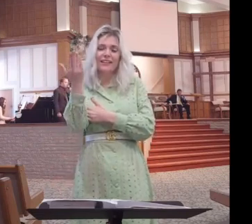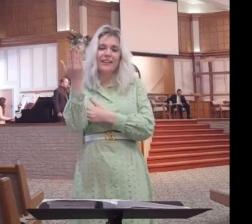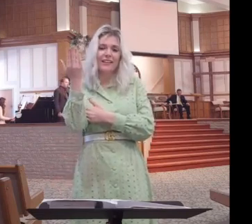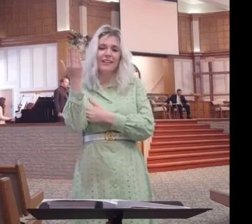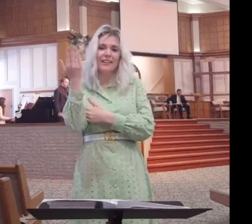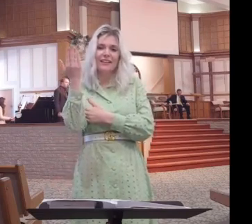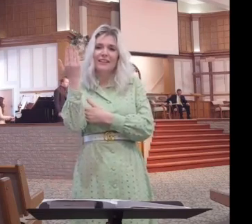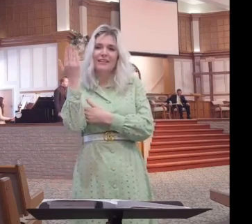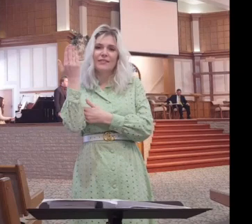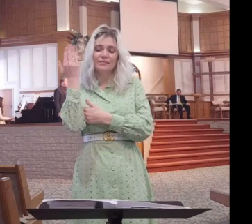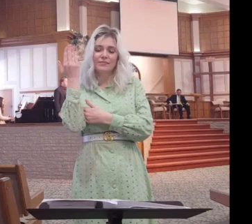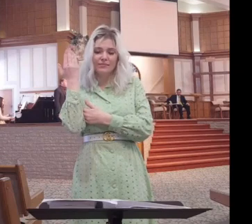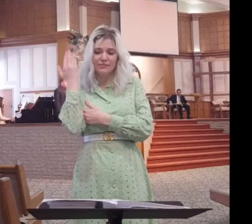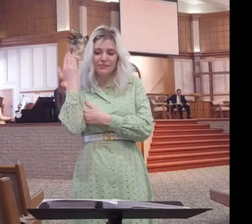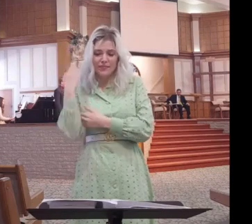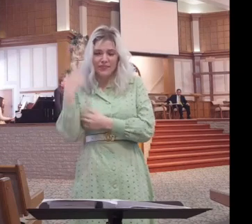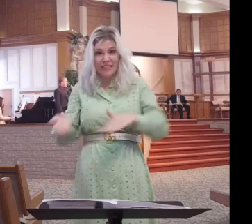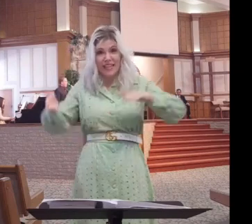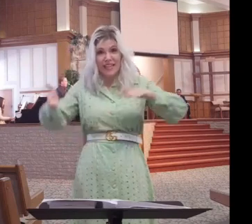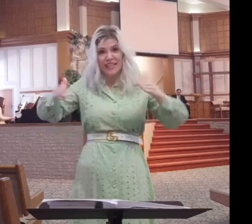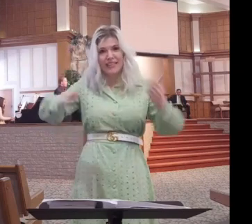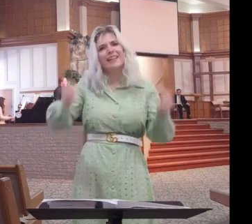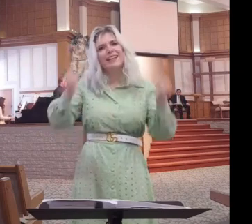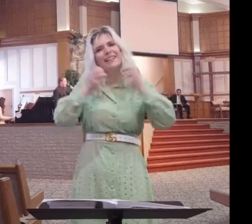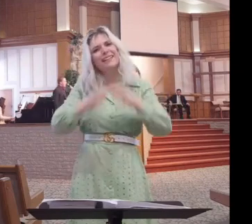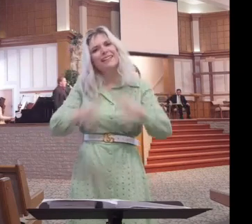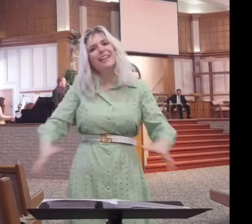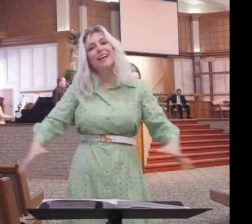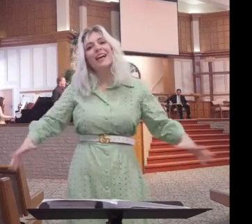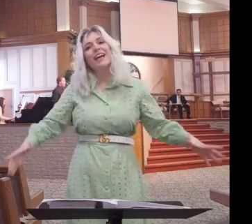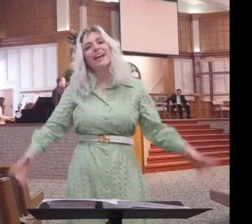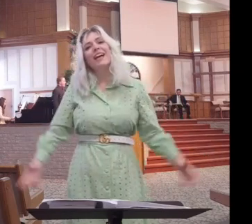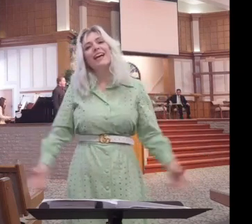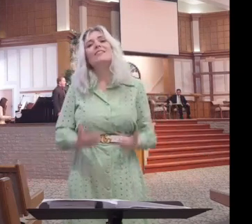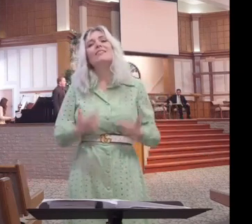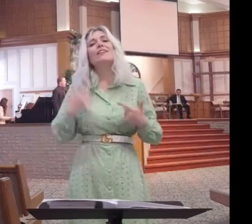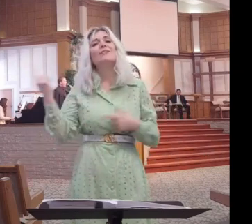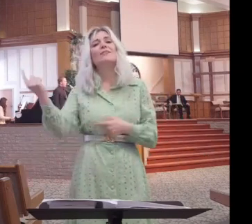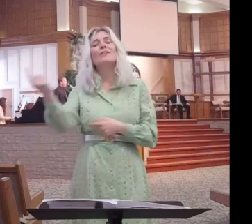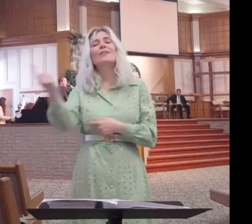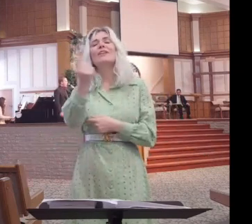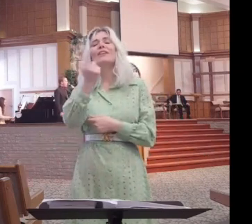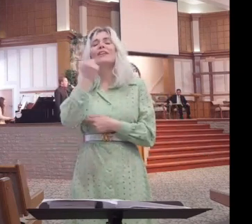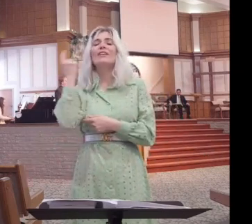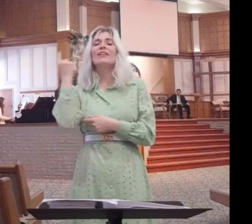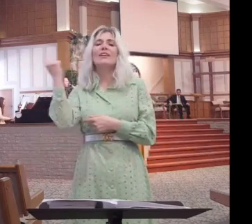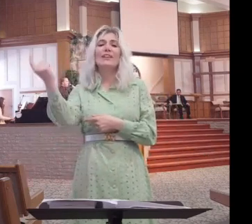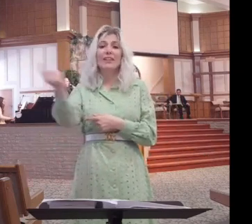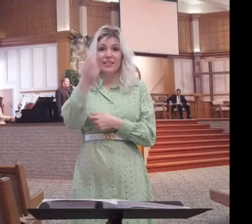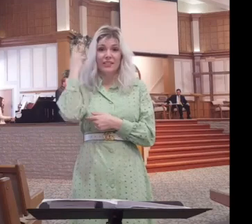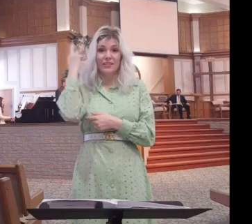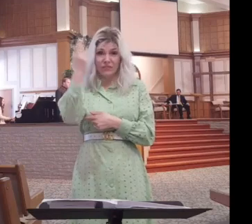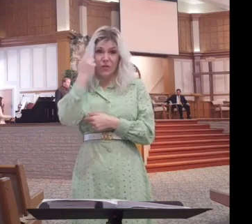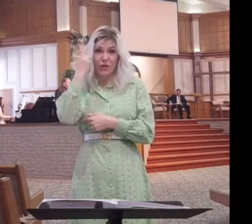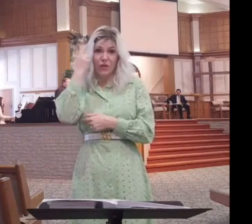Death and lost and life and wild For